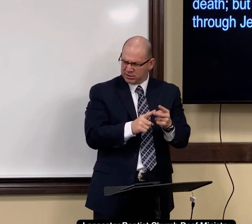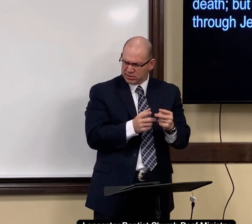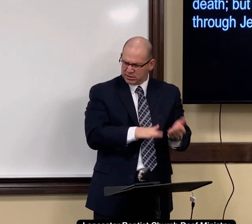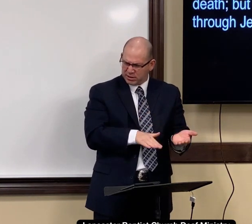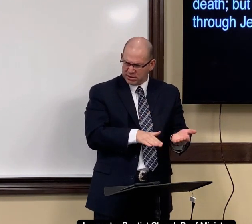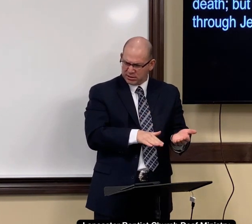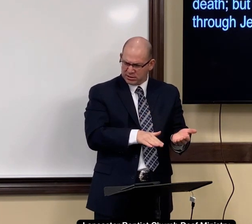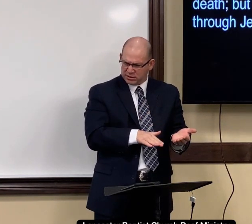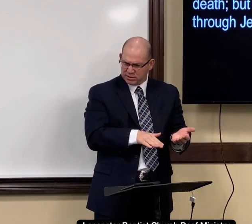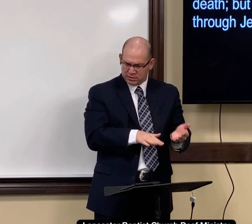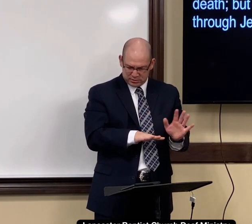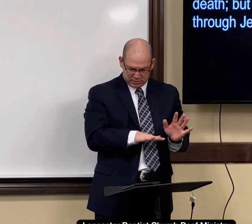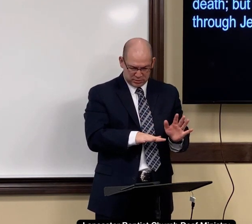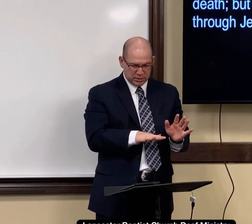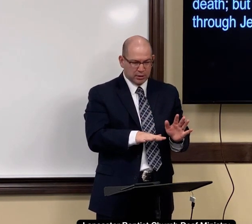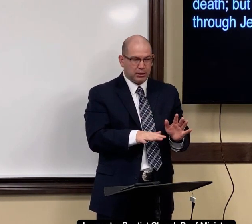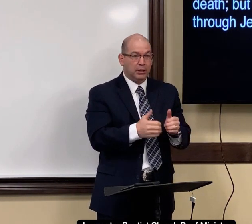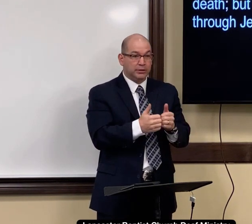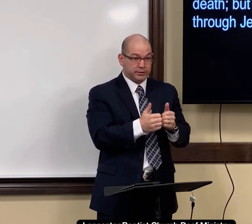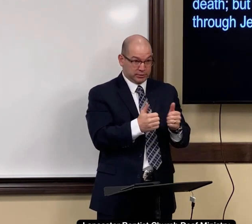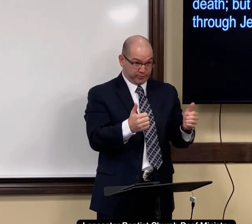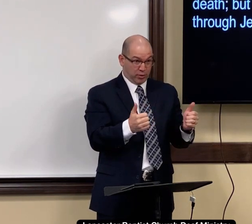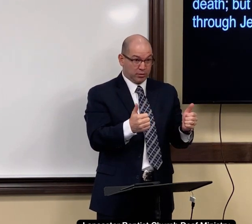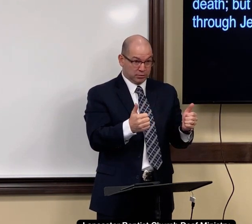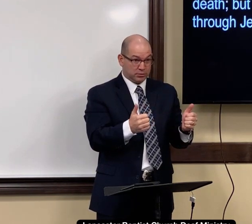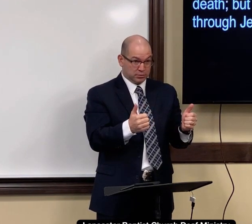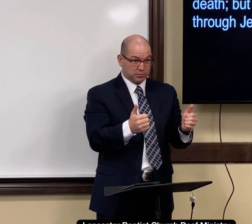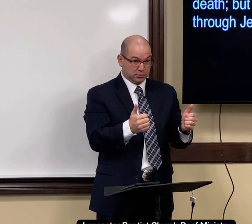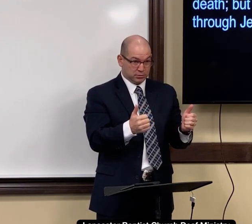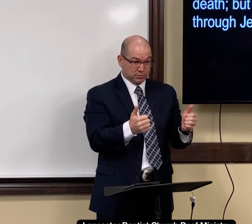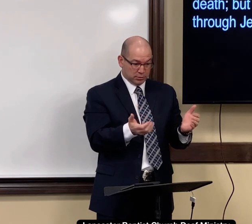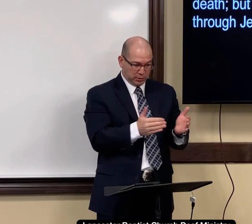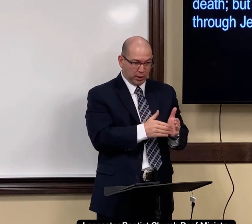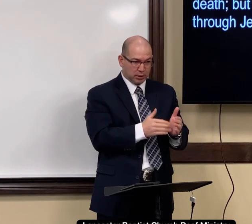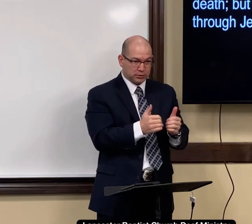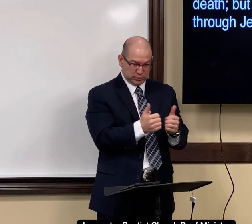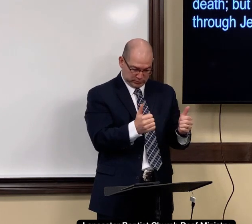does that mean? The second death. It is also a separation.